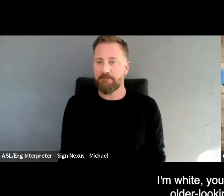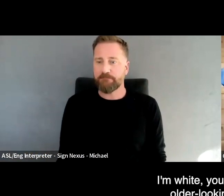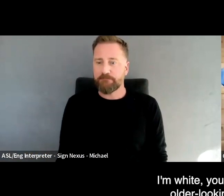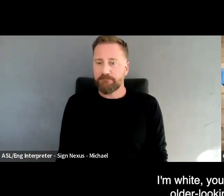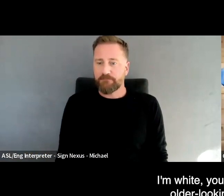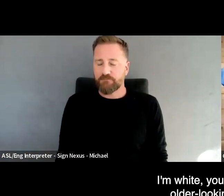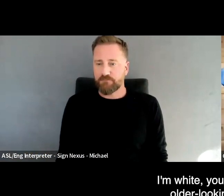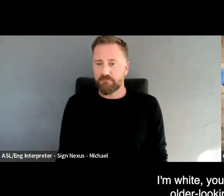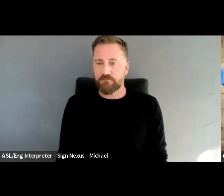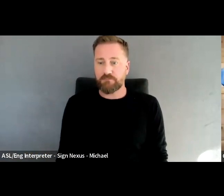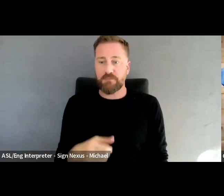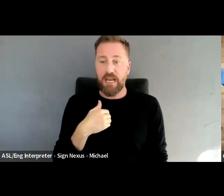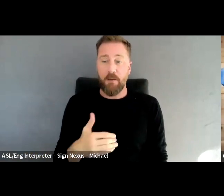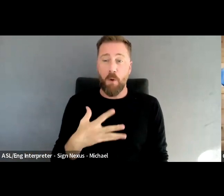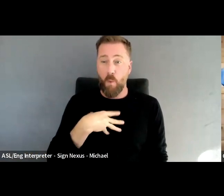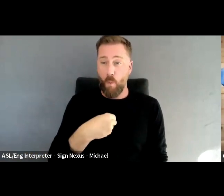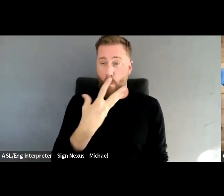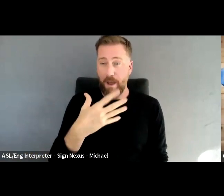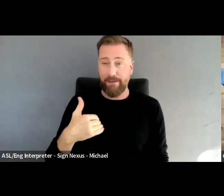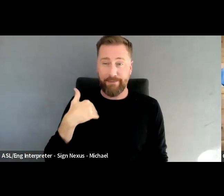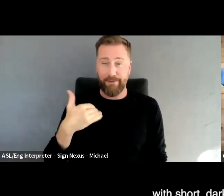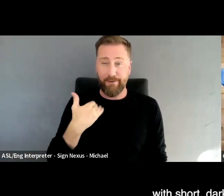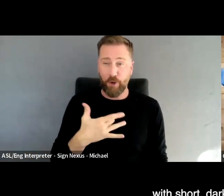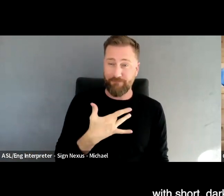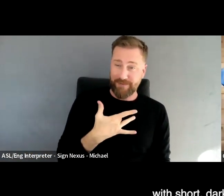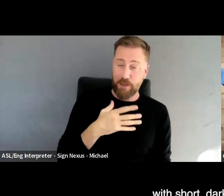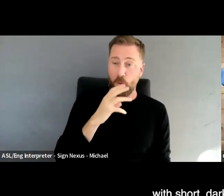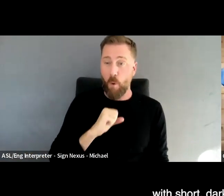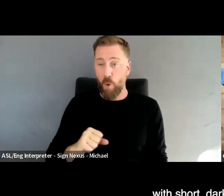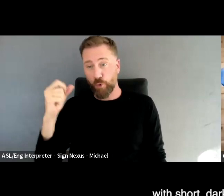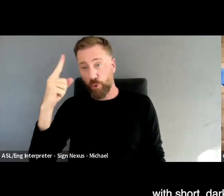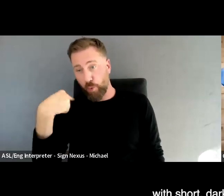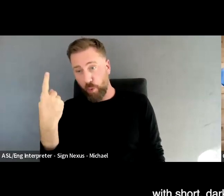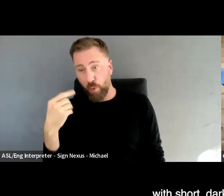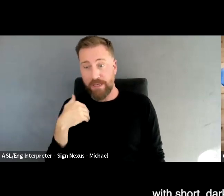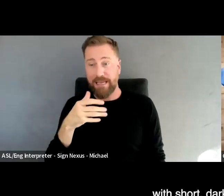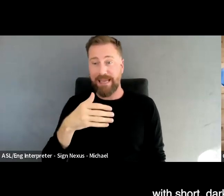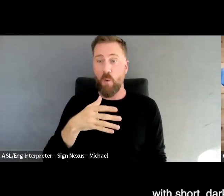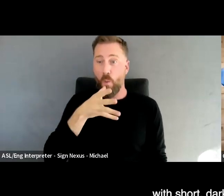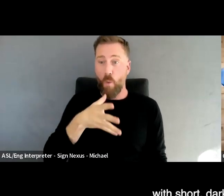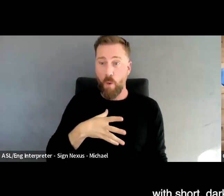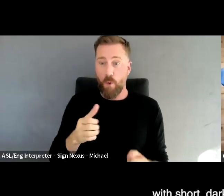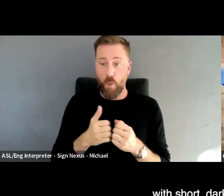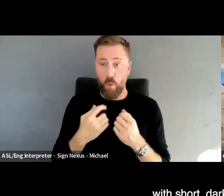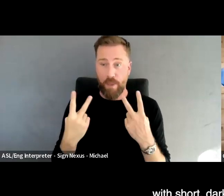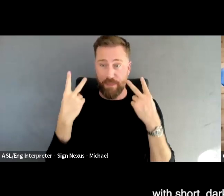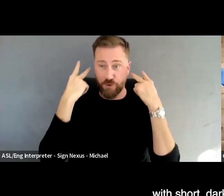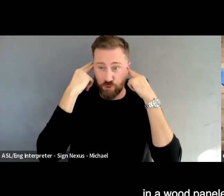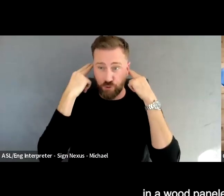-feeling, older-looking woman with short, darker hair, curly,